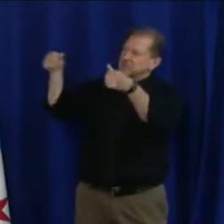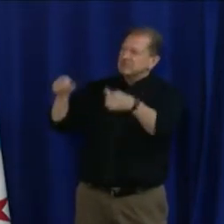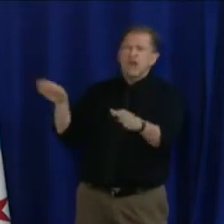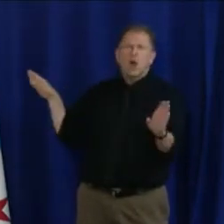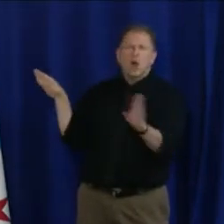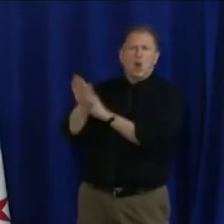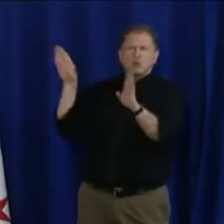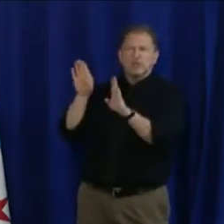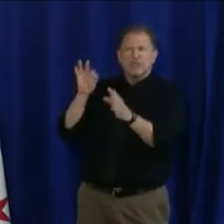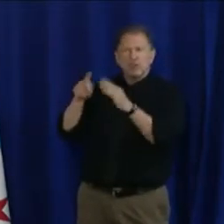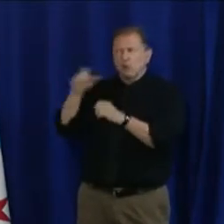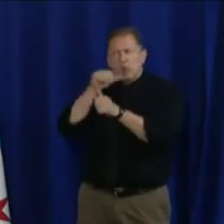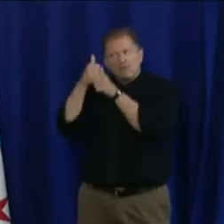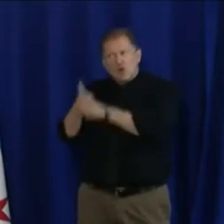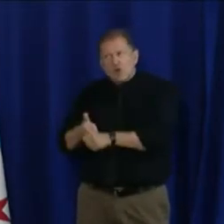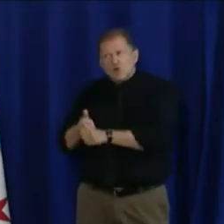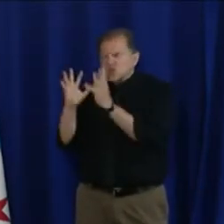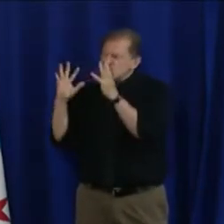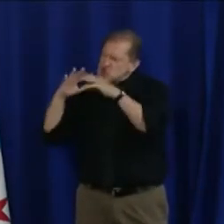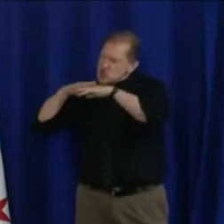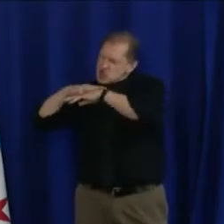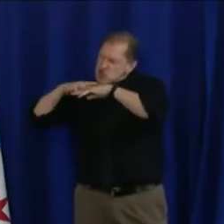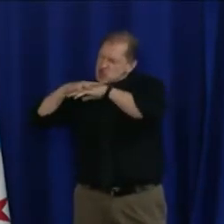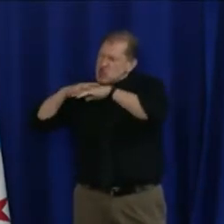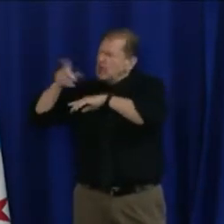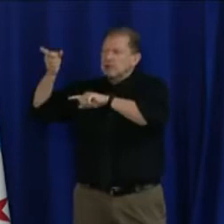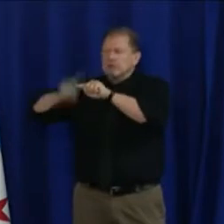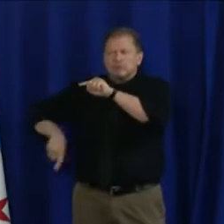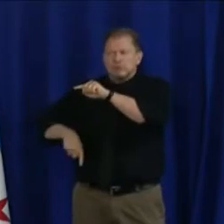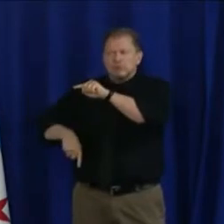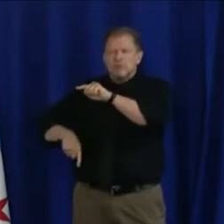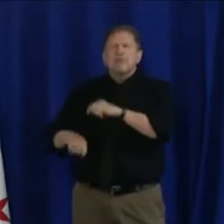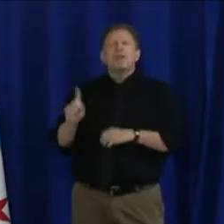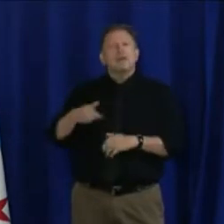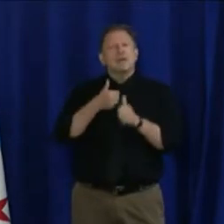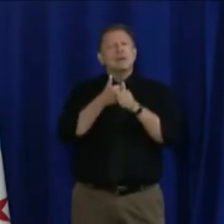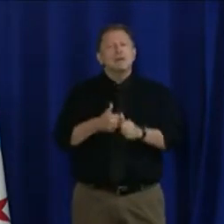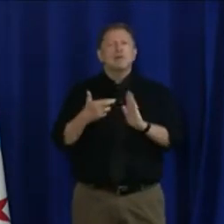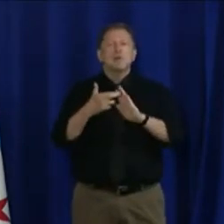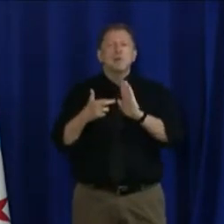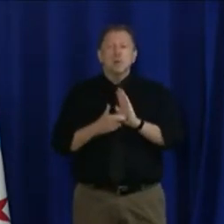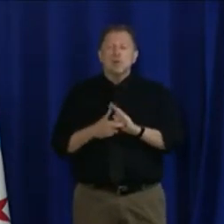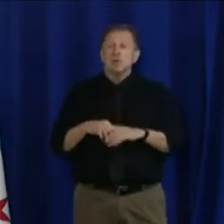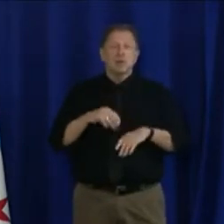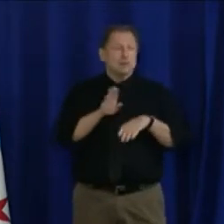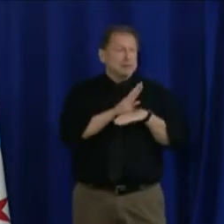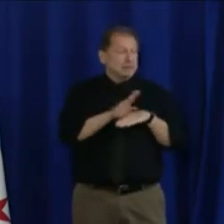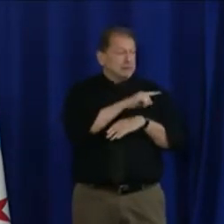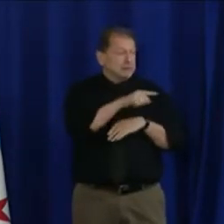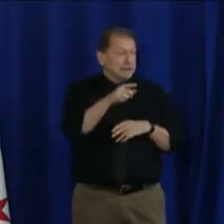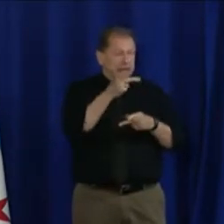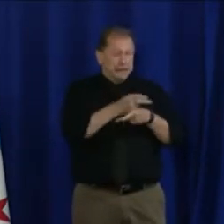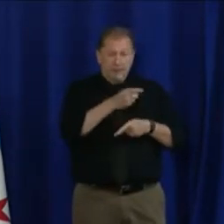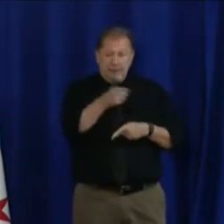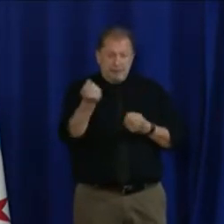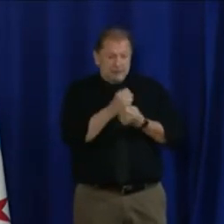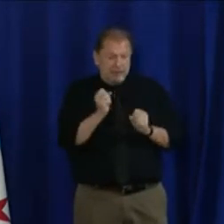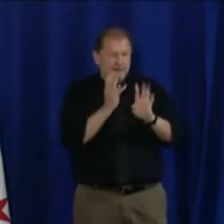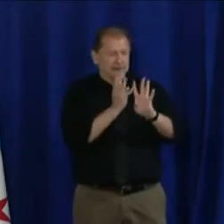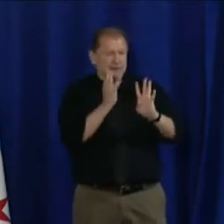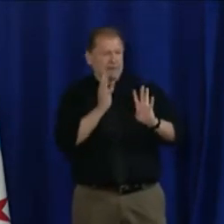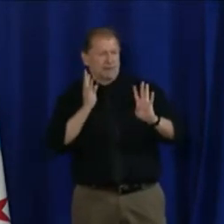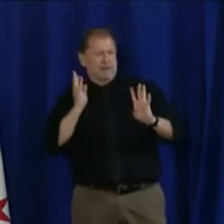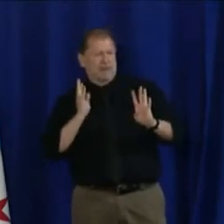Follow the guidance that you know is in place to keep your workers, to keep your customers, and to keep you